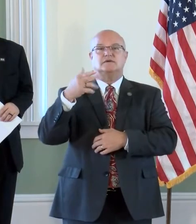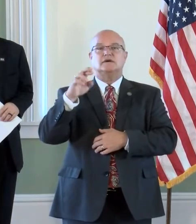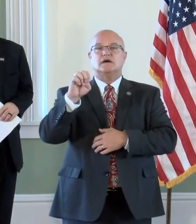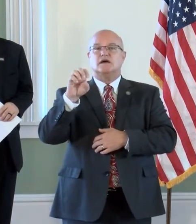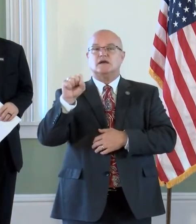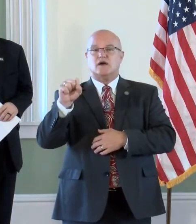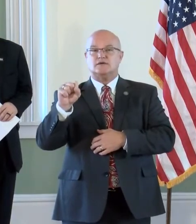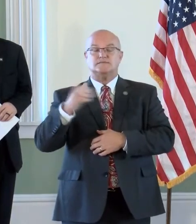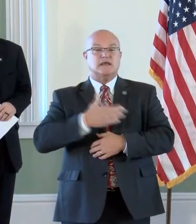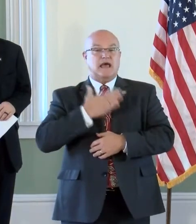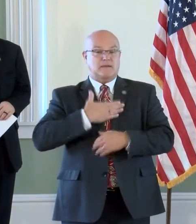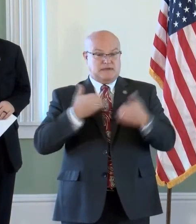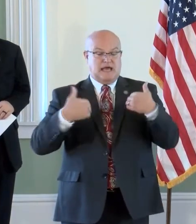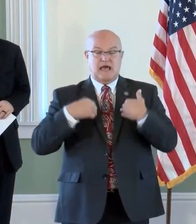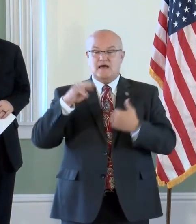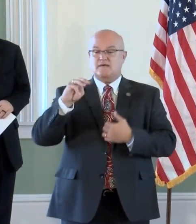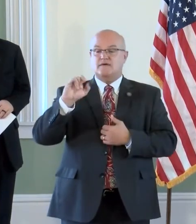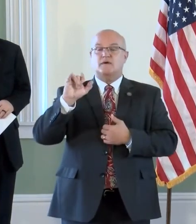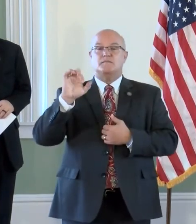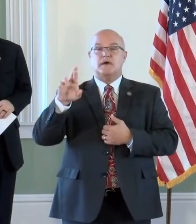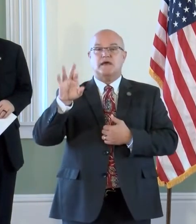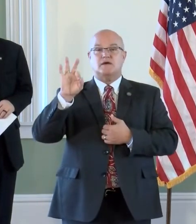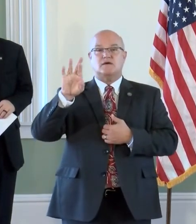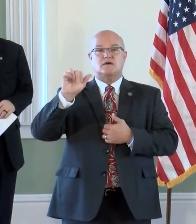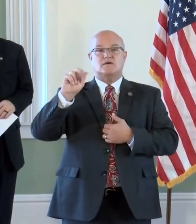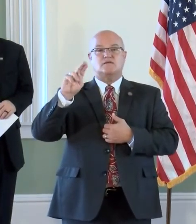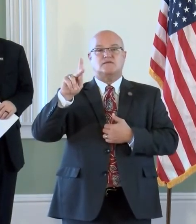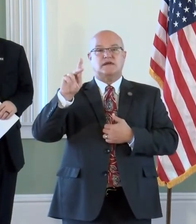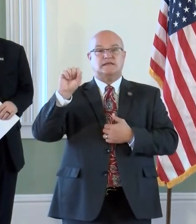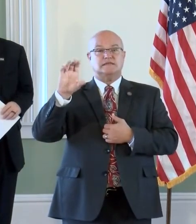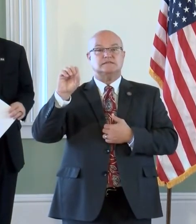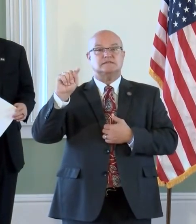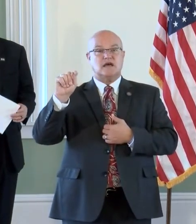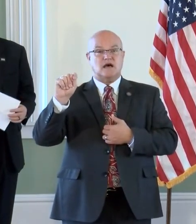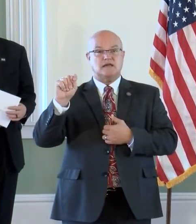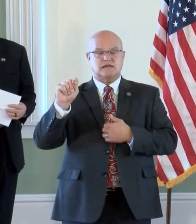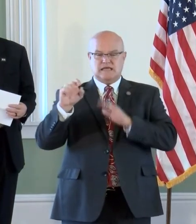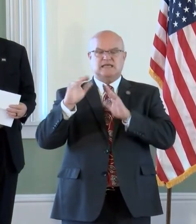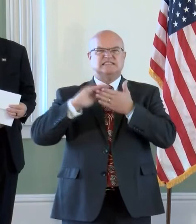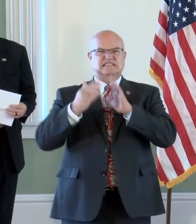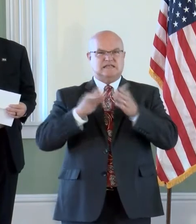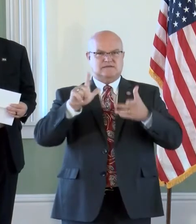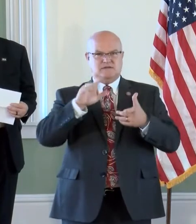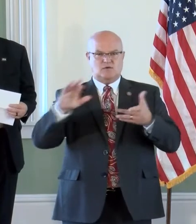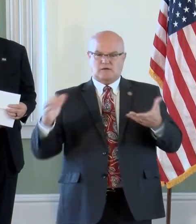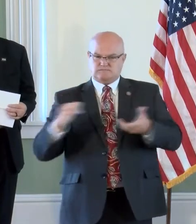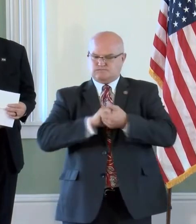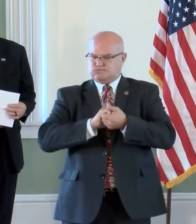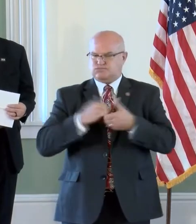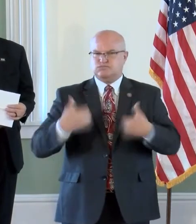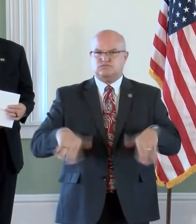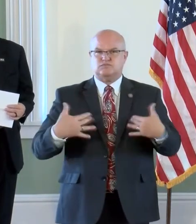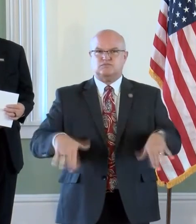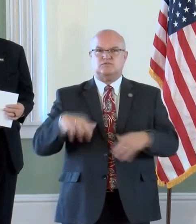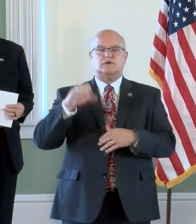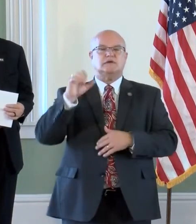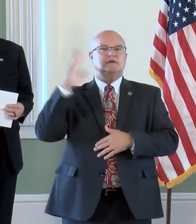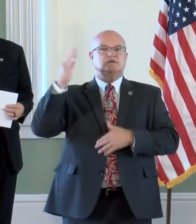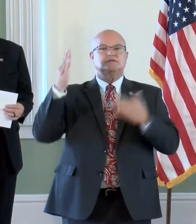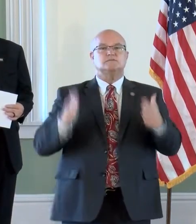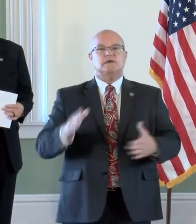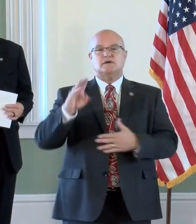Mayor Frank Scott here. The city of Little Rock has been a good partner in this. Speaker Matthew Shepard,